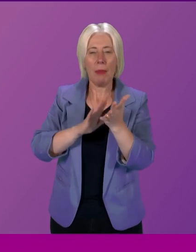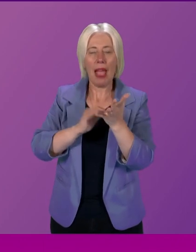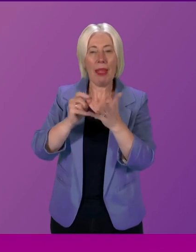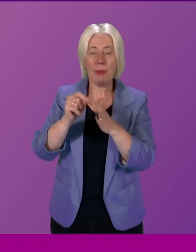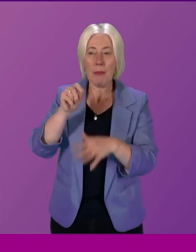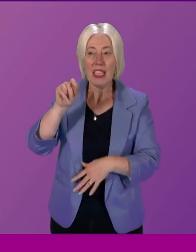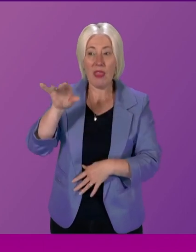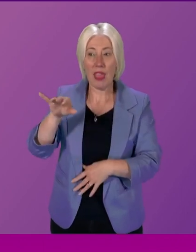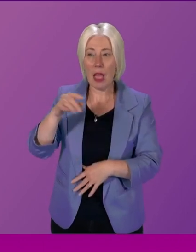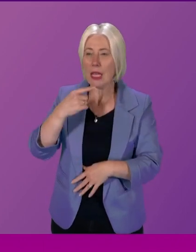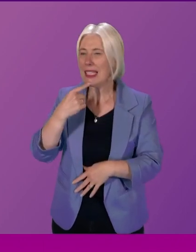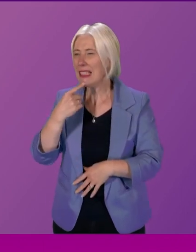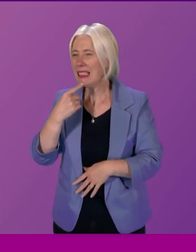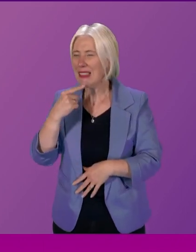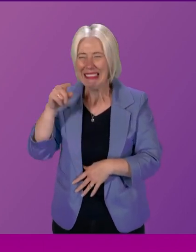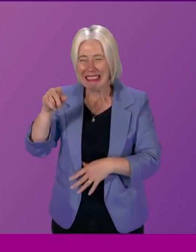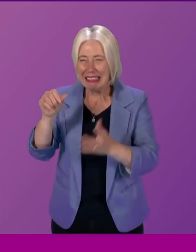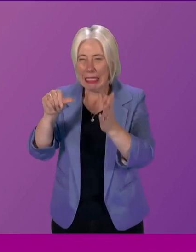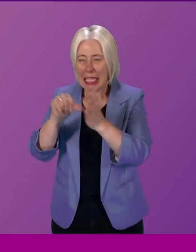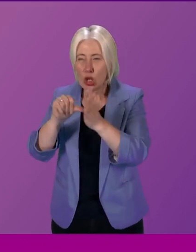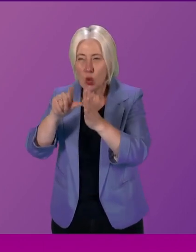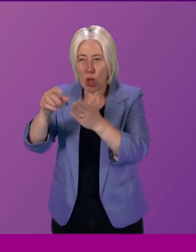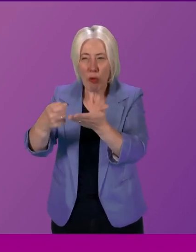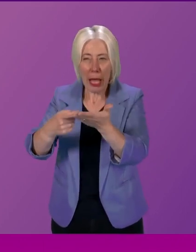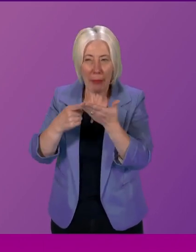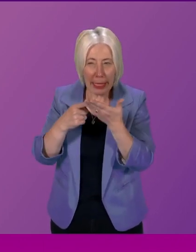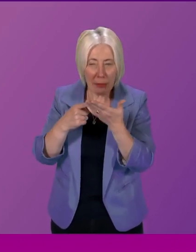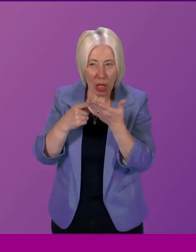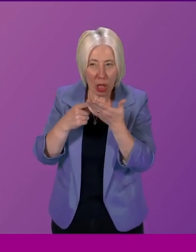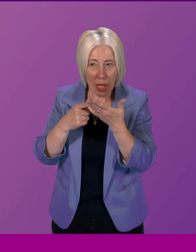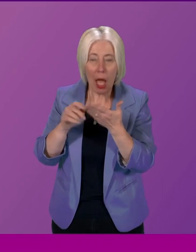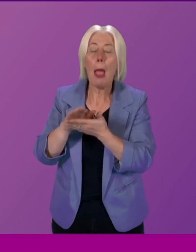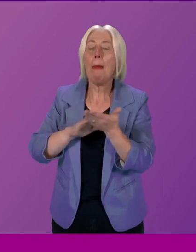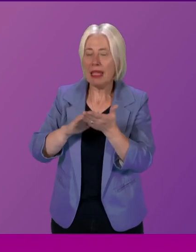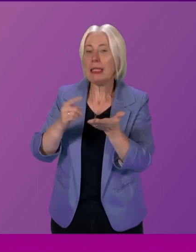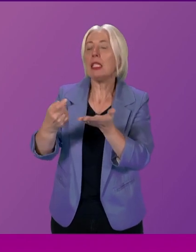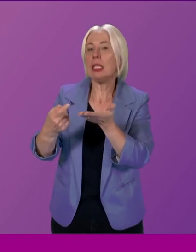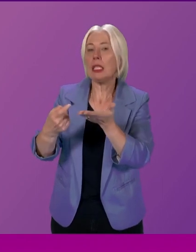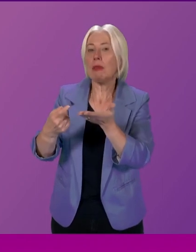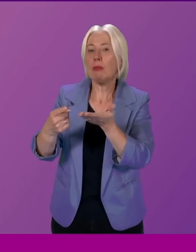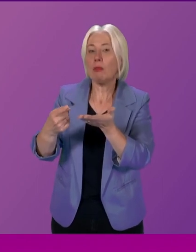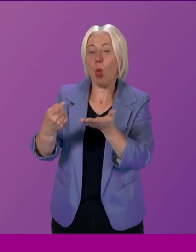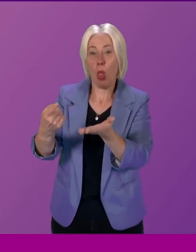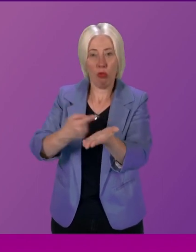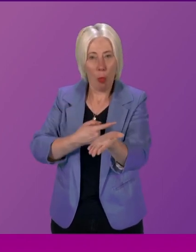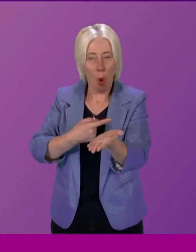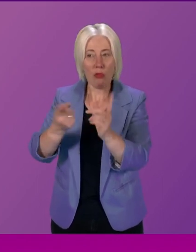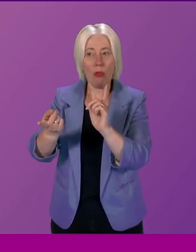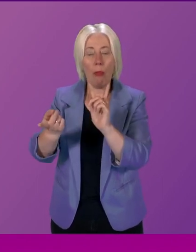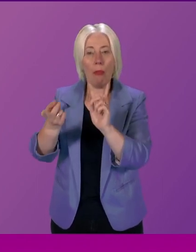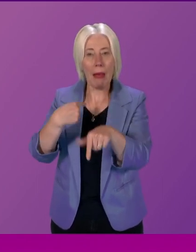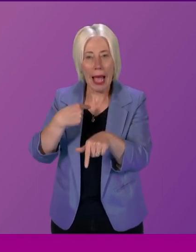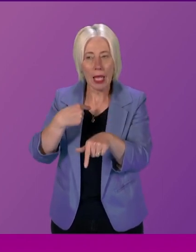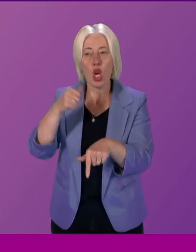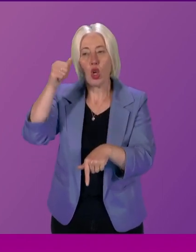there is an issue with what your recommendation would allow that report and the report back from the panel to know